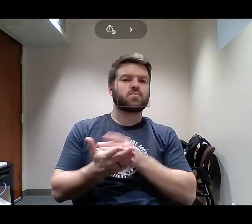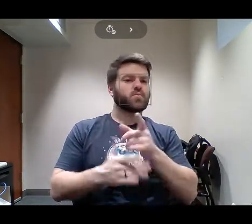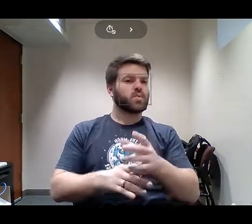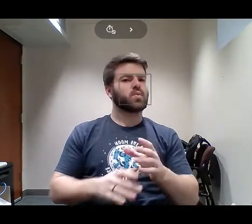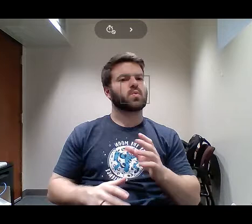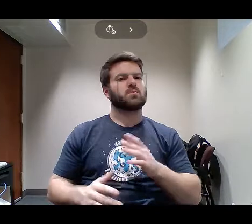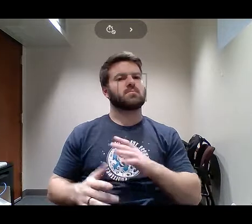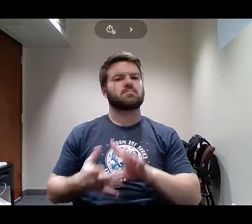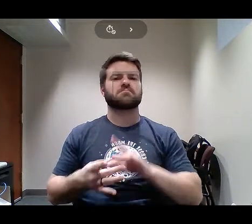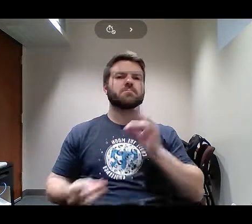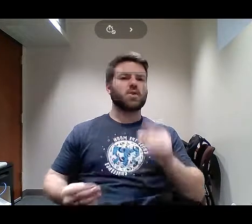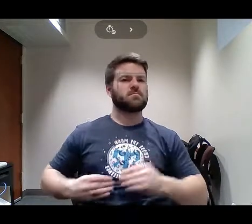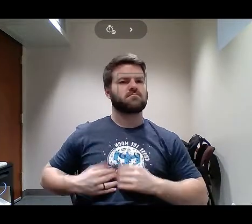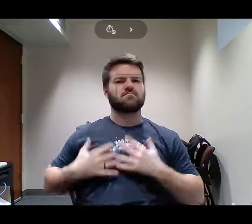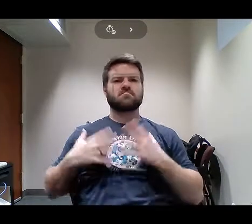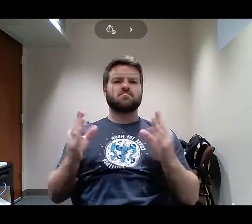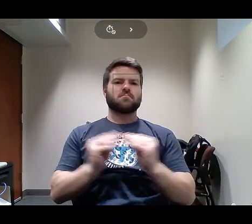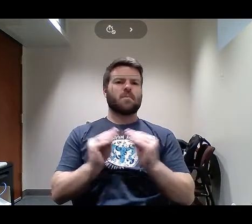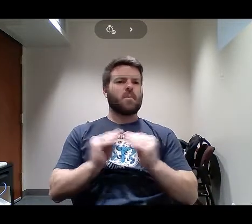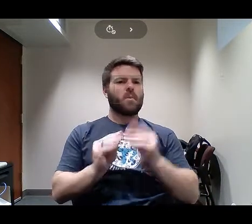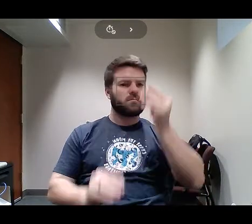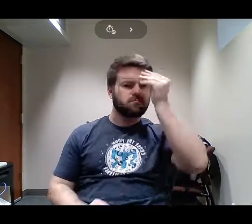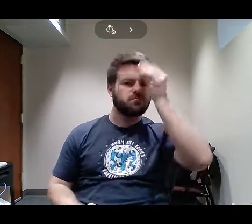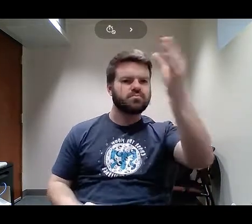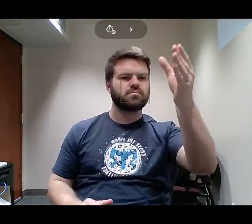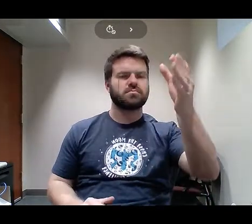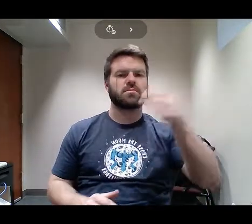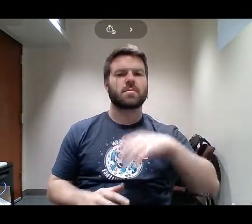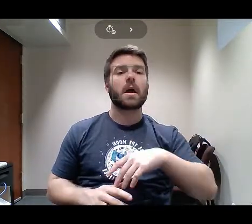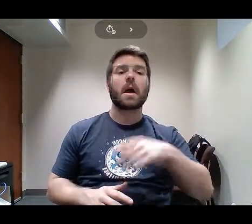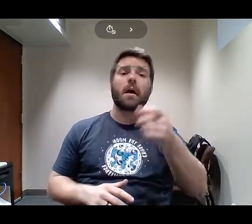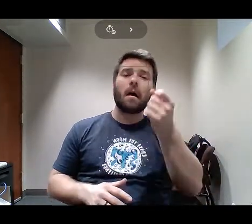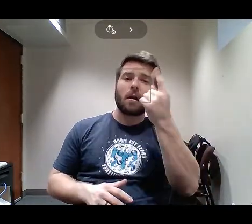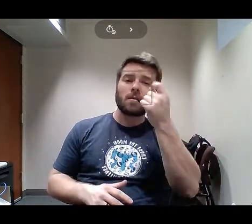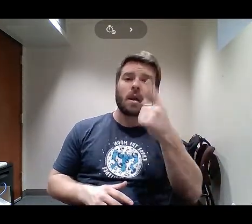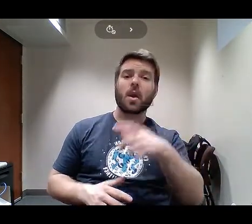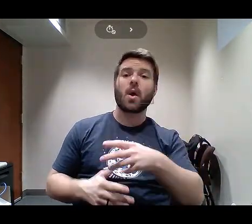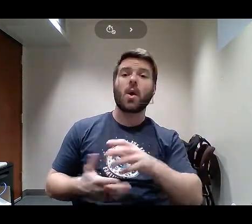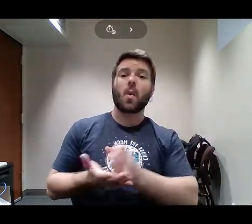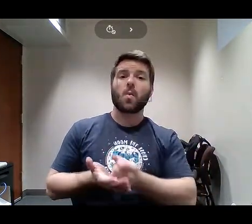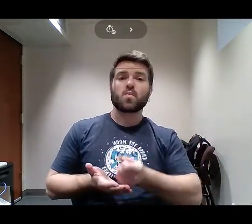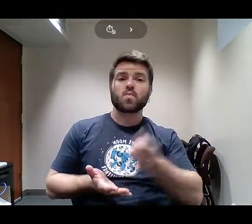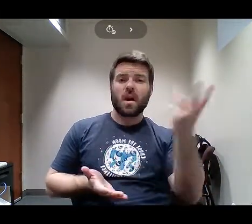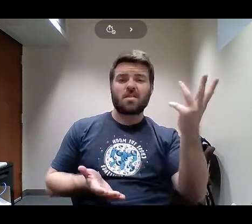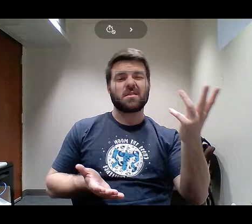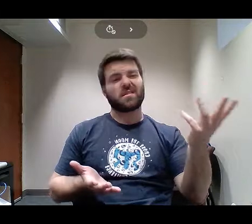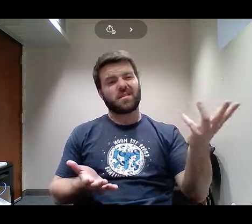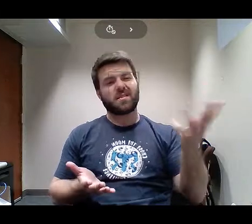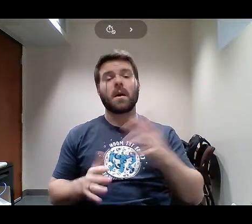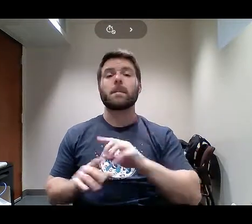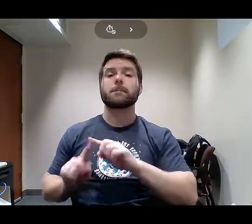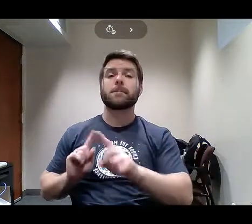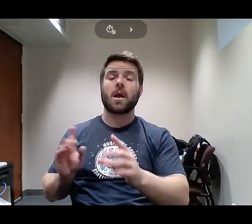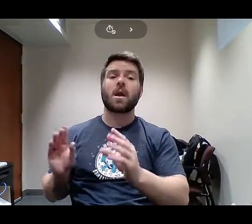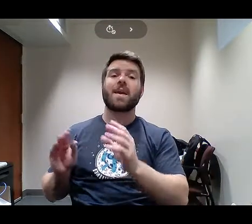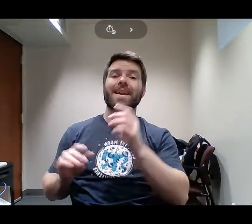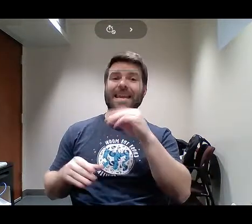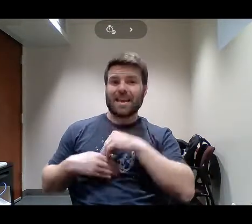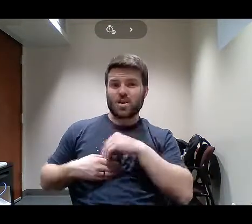And trust me, I know that inner wisdom is more precious than wealth. The more you spend it, the more you gain. So, today, I just want to